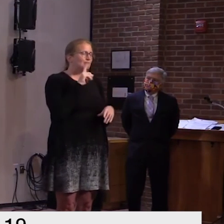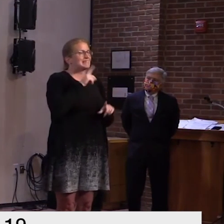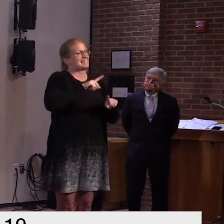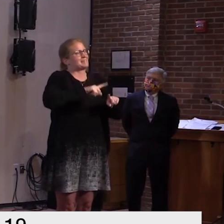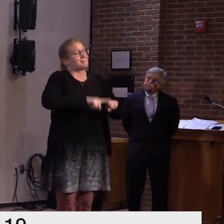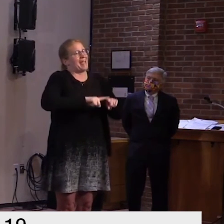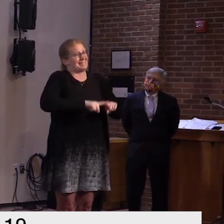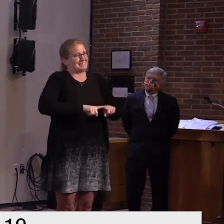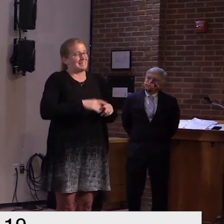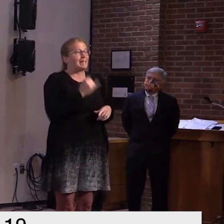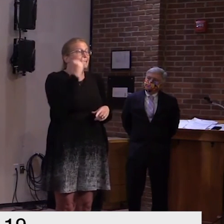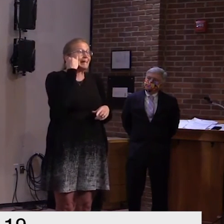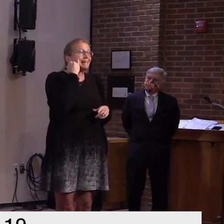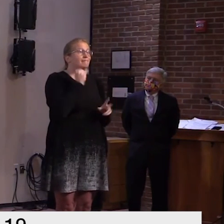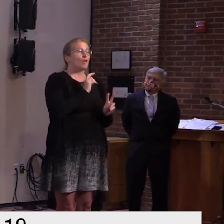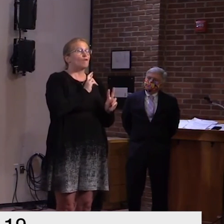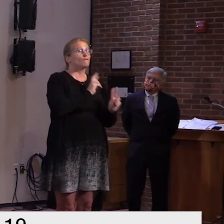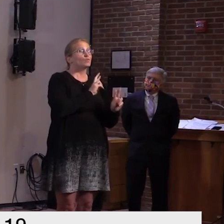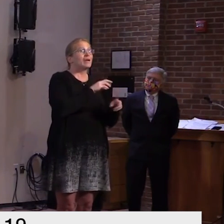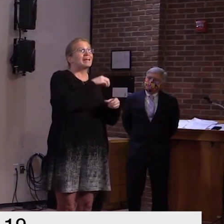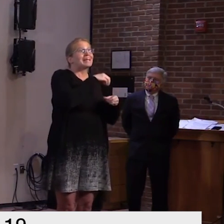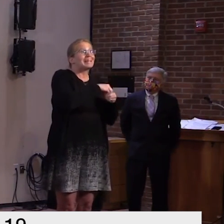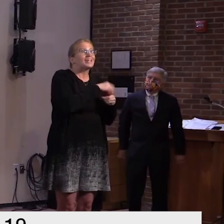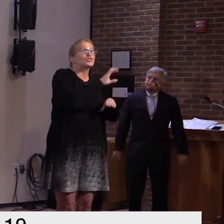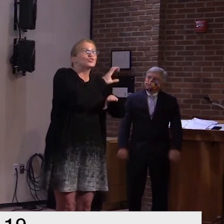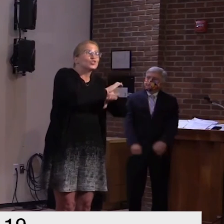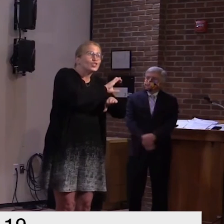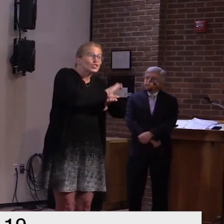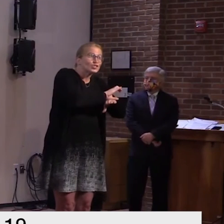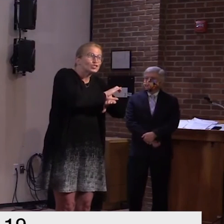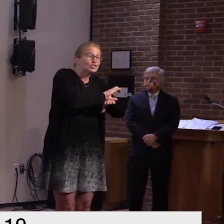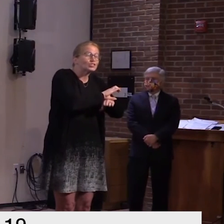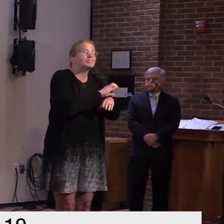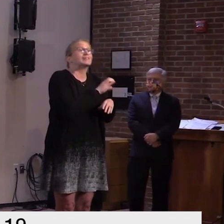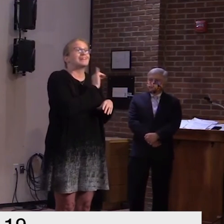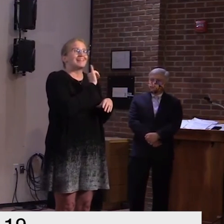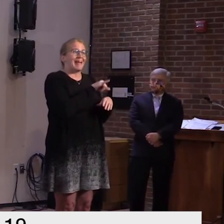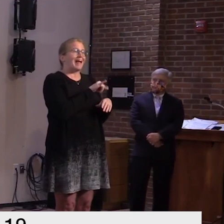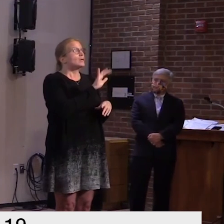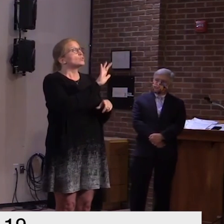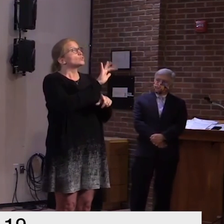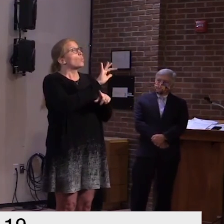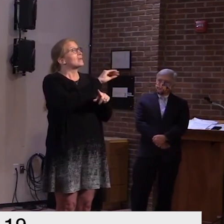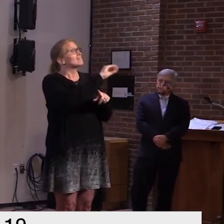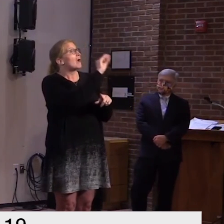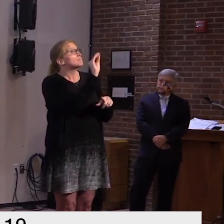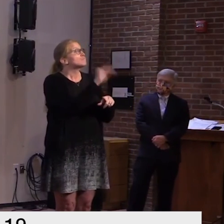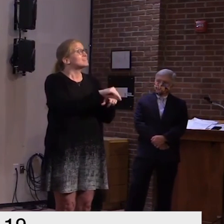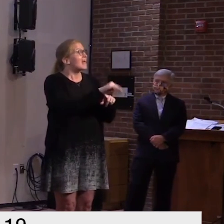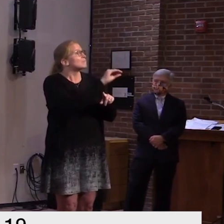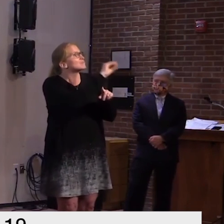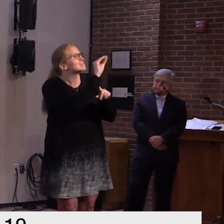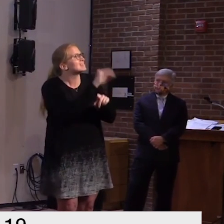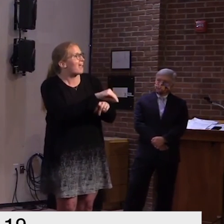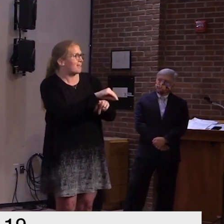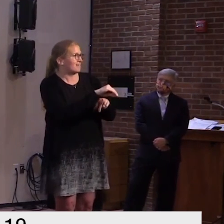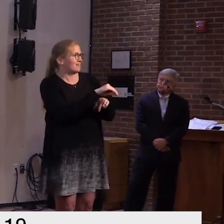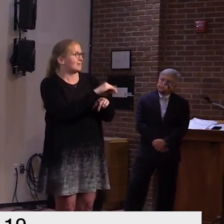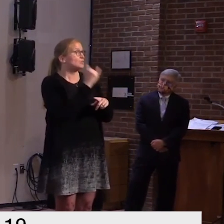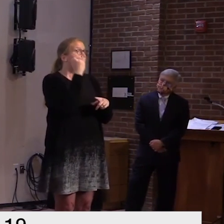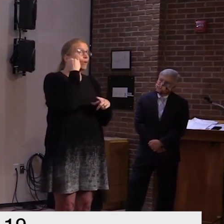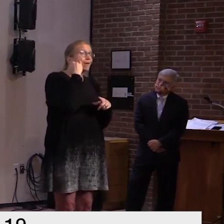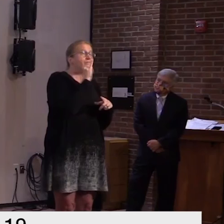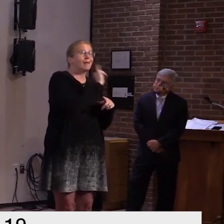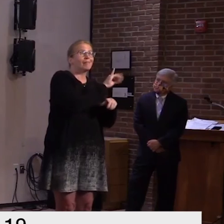if you have a a gathering in a church we've allowed for 25 capacity inside a church